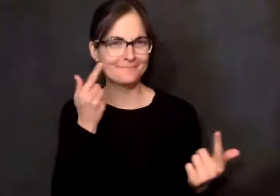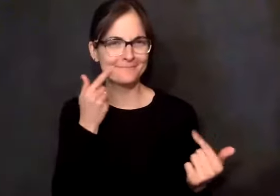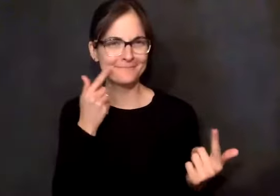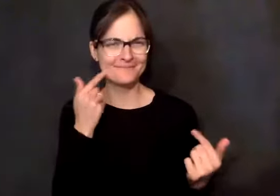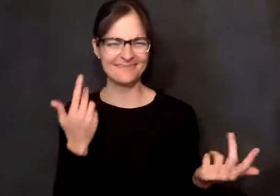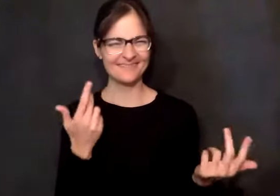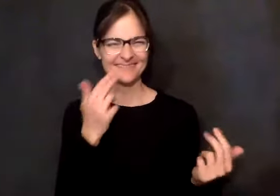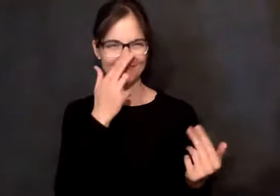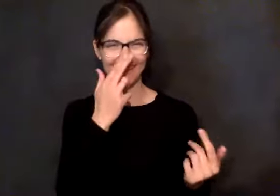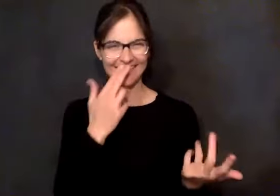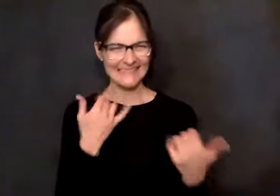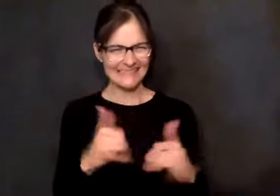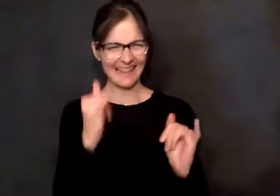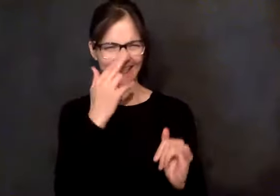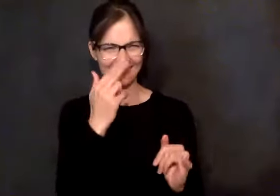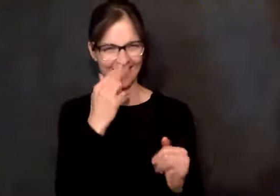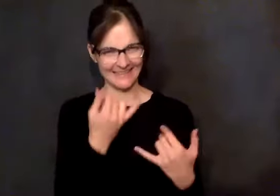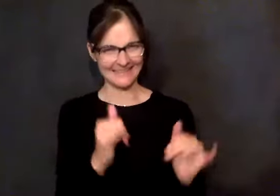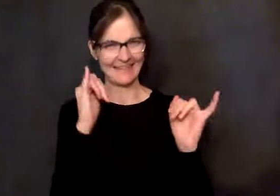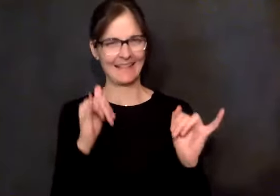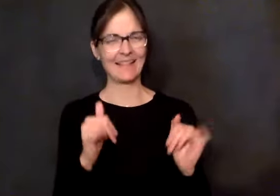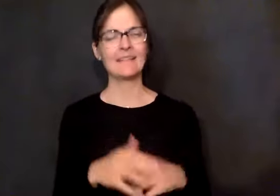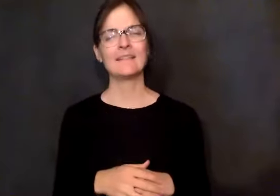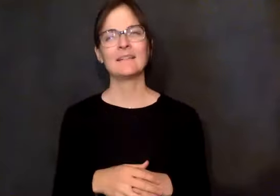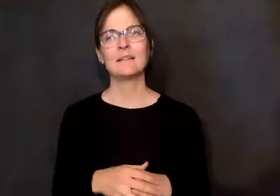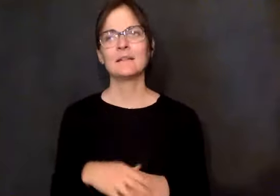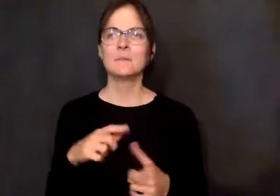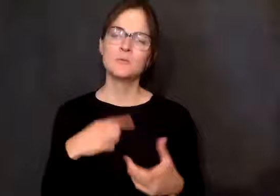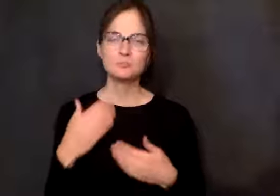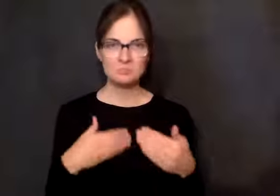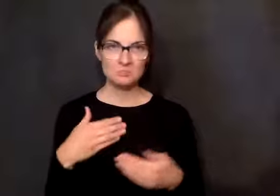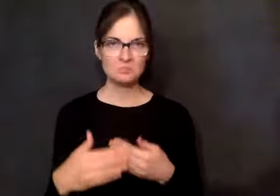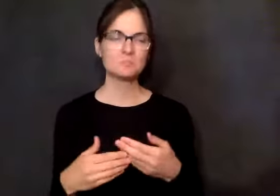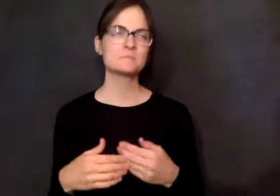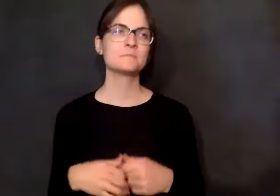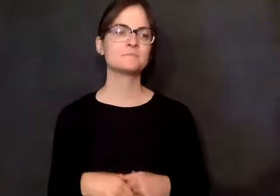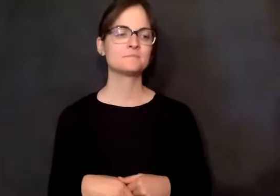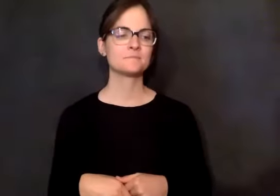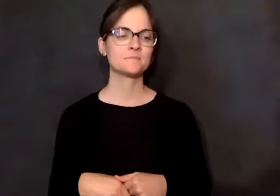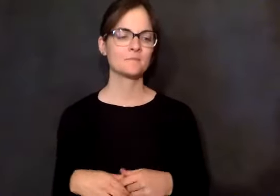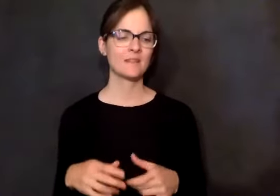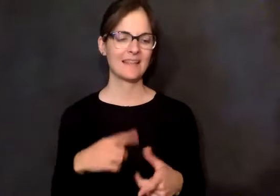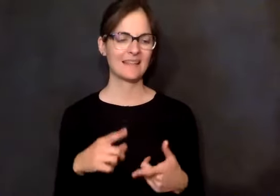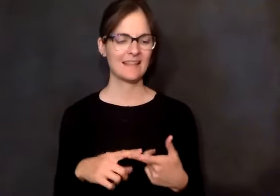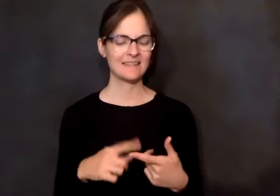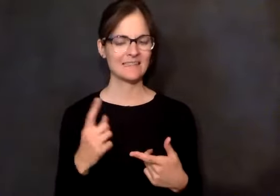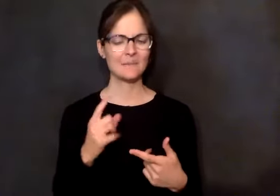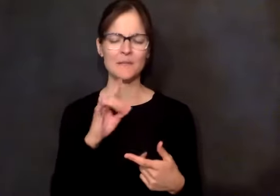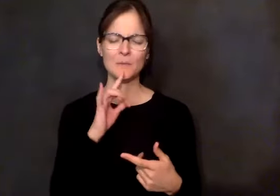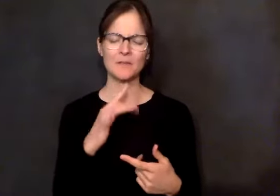Right there on the spot. And we giggle about that to this very day. But then something ultra profound happened. I was talking